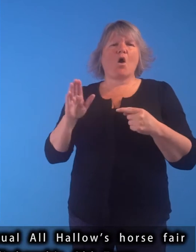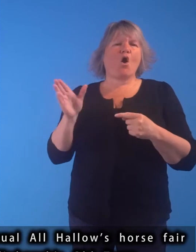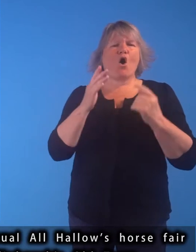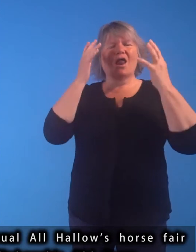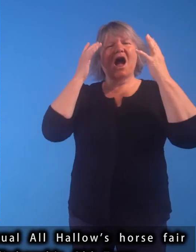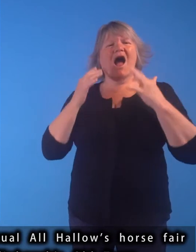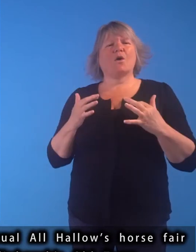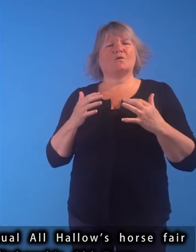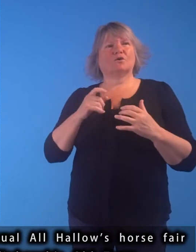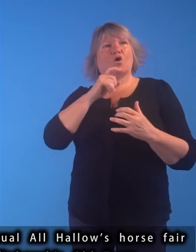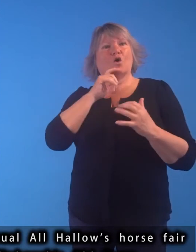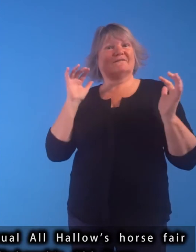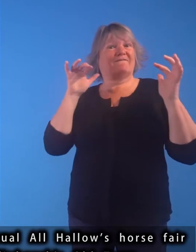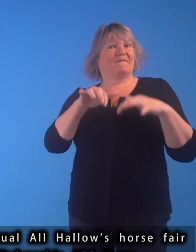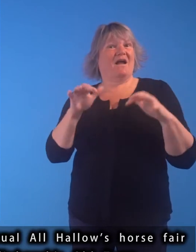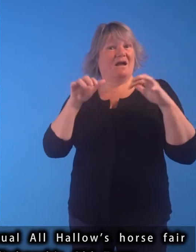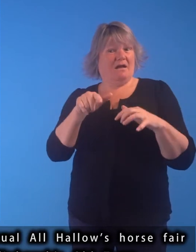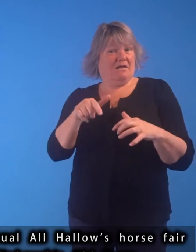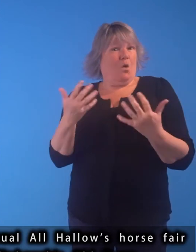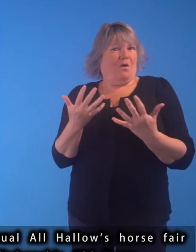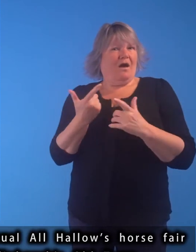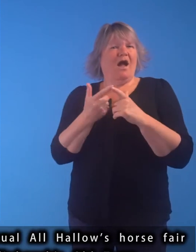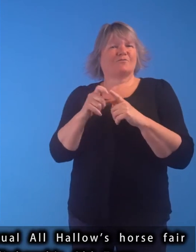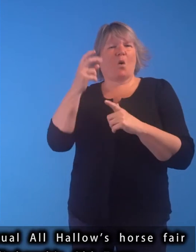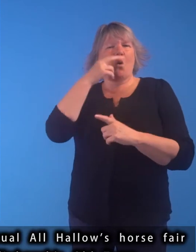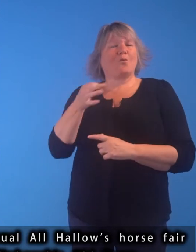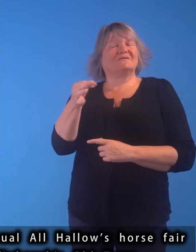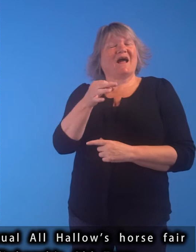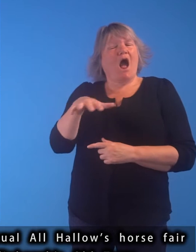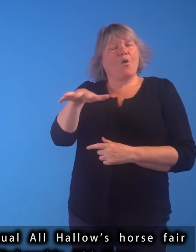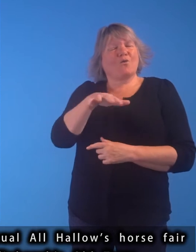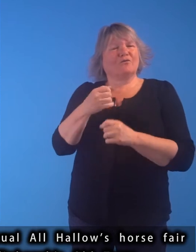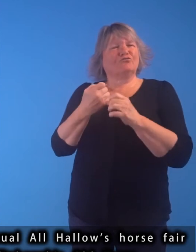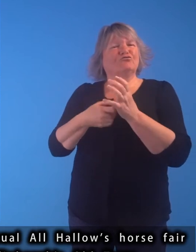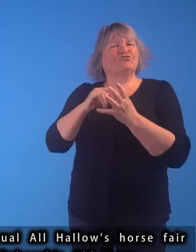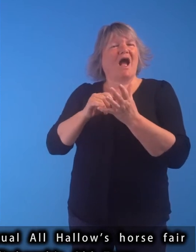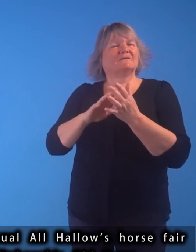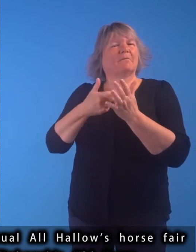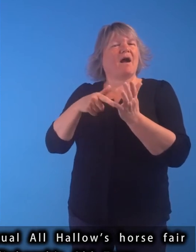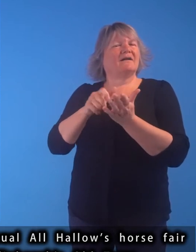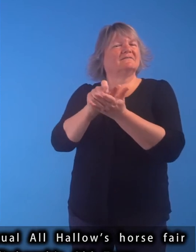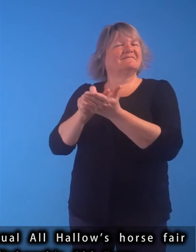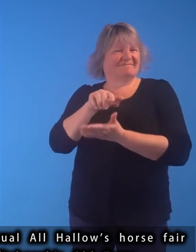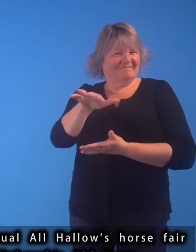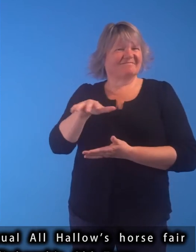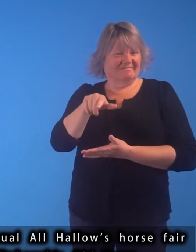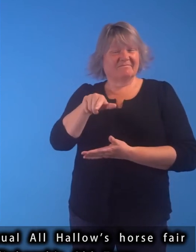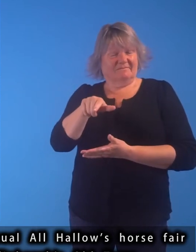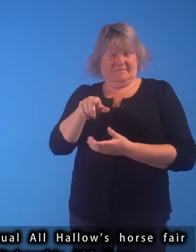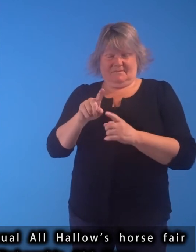The excitement and chaos of the annual All Hallows Horse Fair in the grass market area